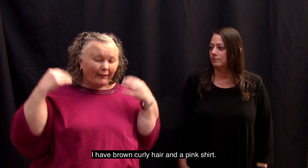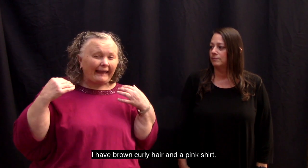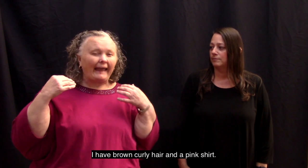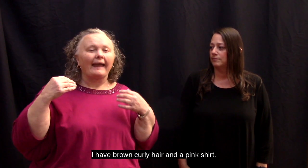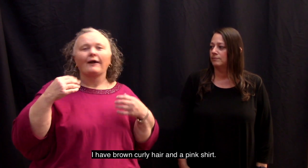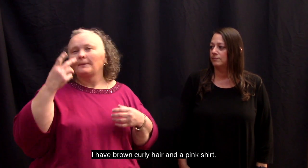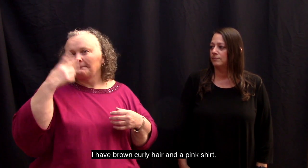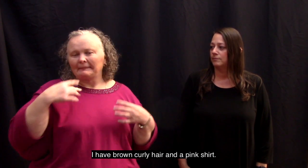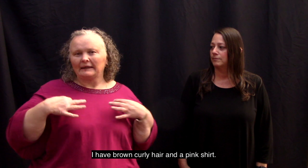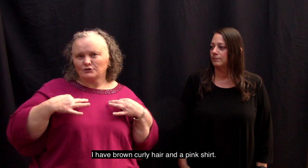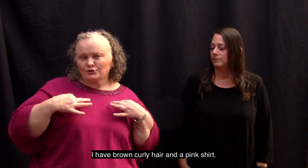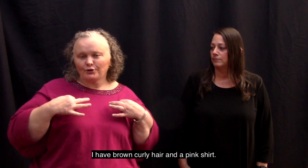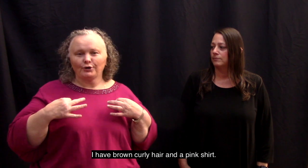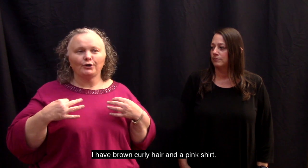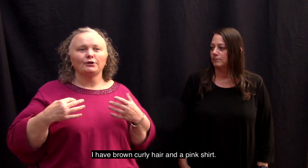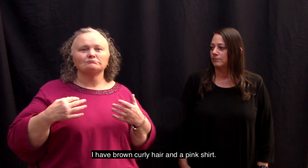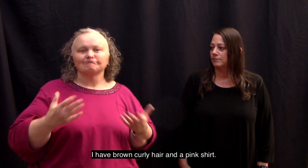I have brown curly hair and a pink shirt.